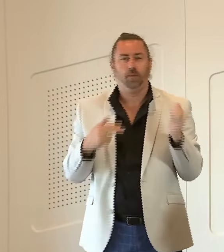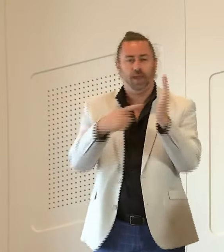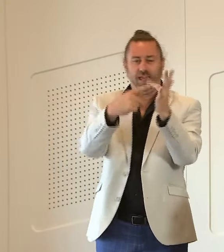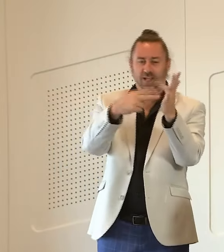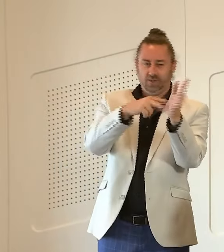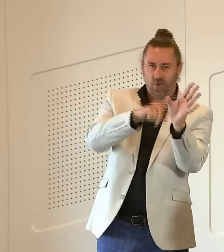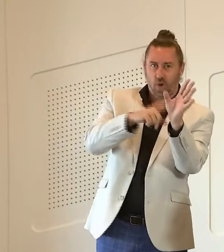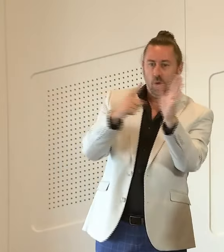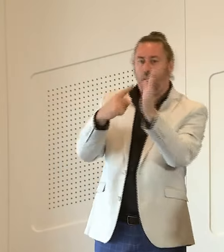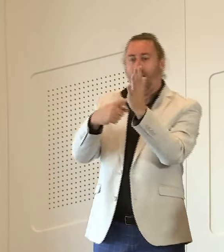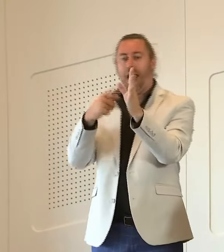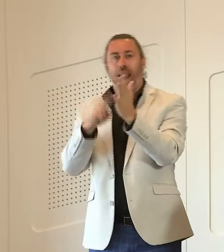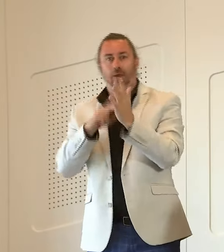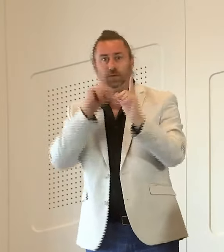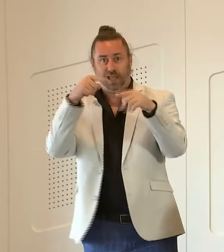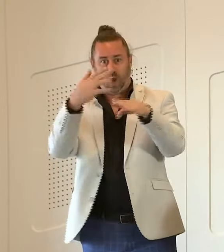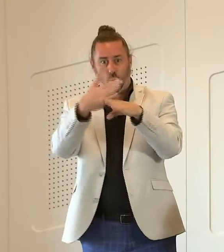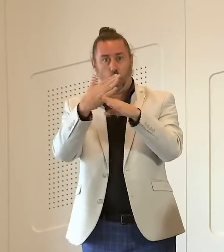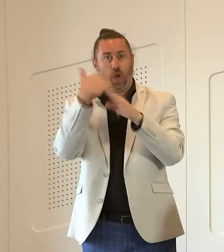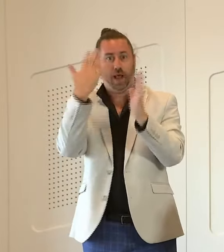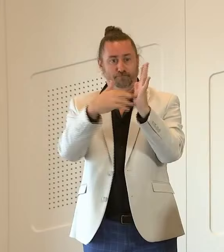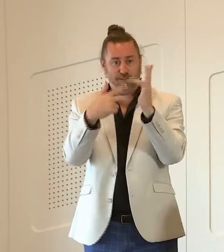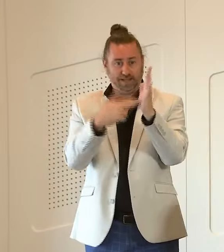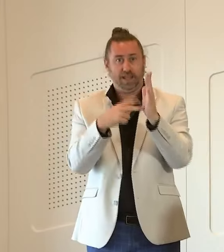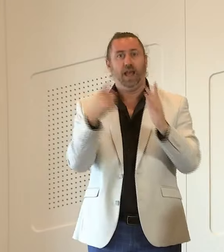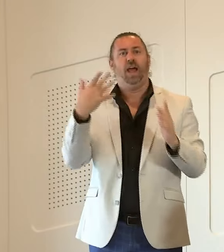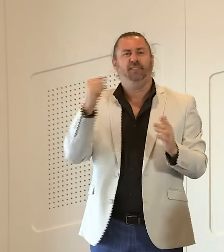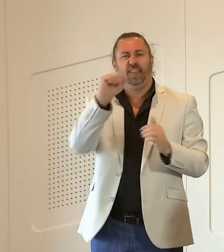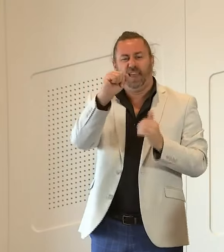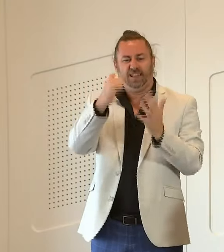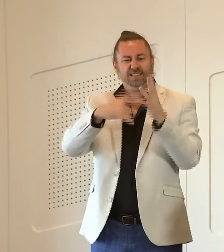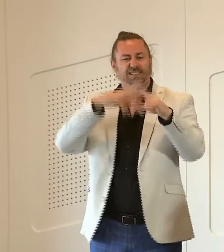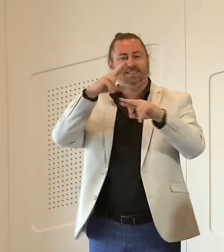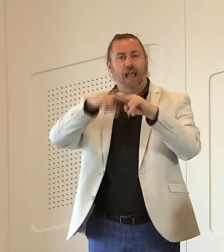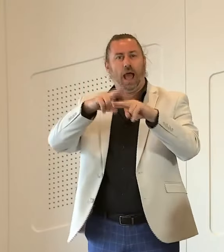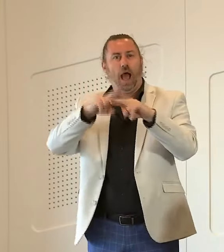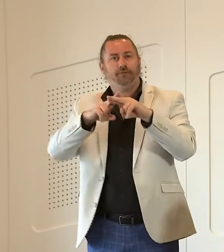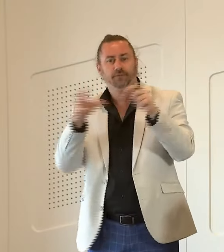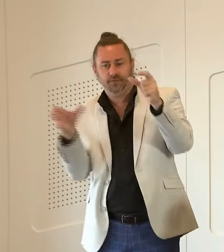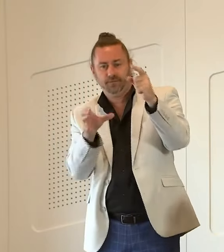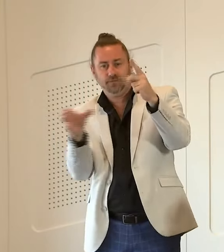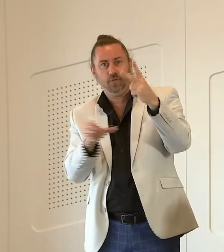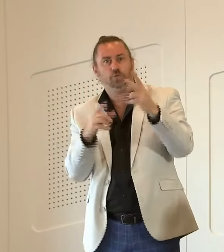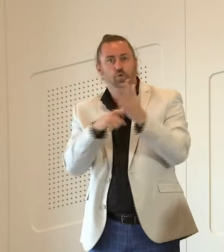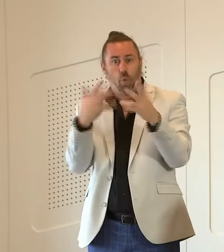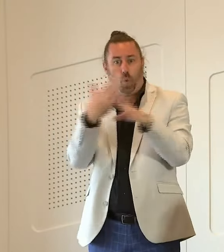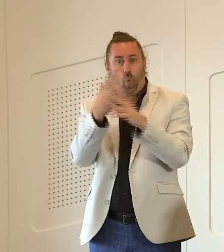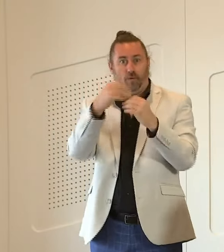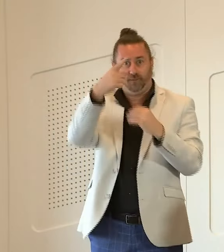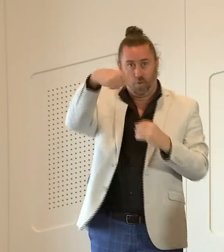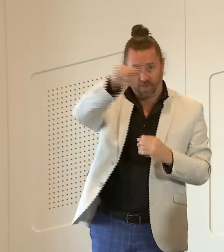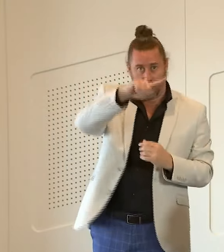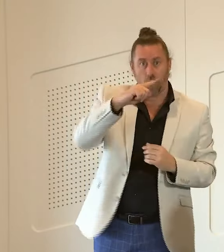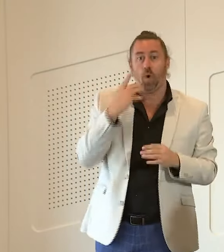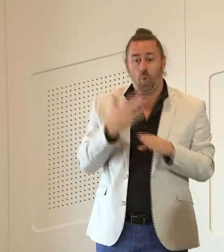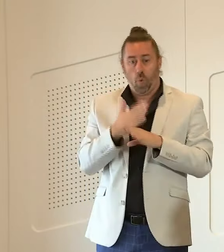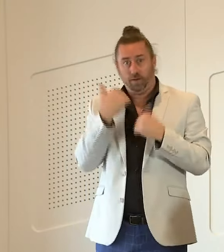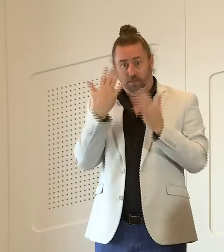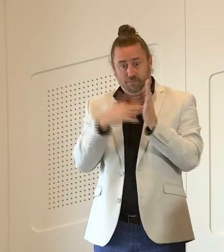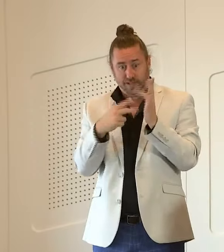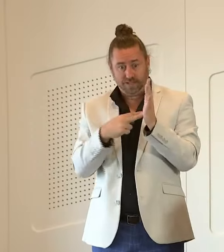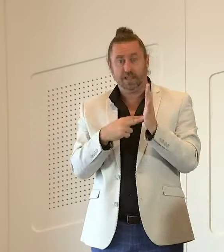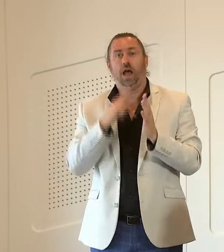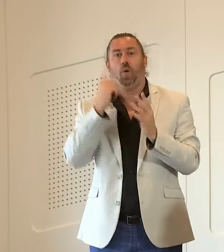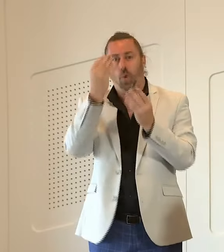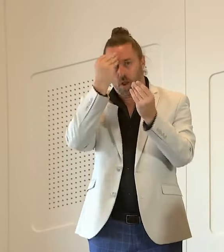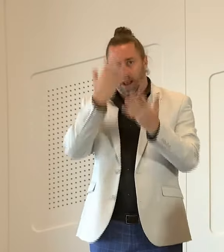wilson will be on board from monday we'll be recruiting staff to head up the secretariat so work will get underway from monday and they'll report back in